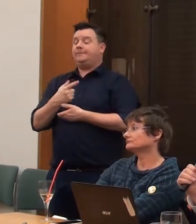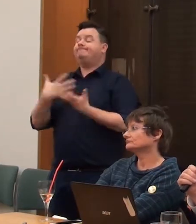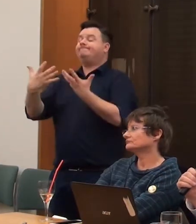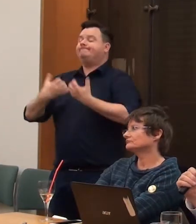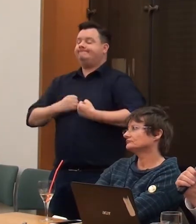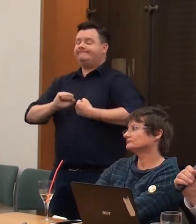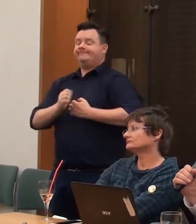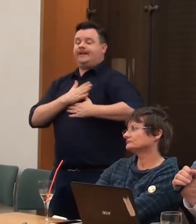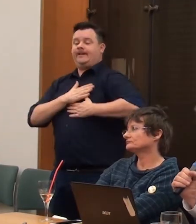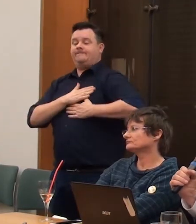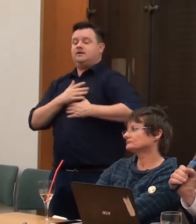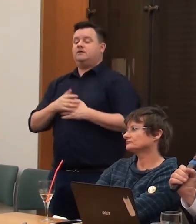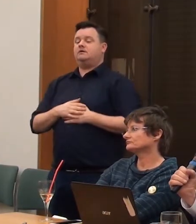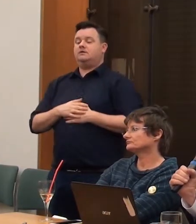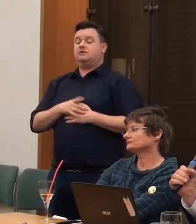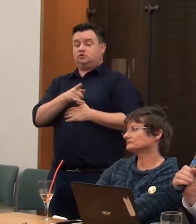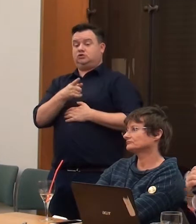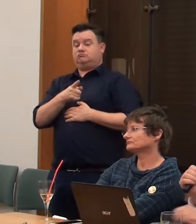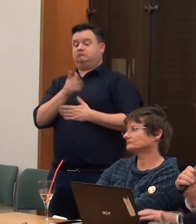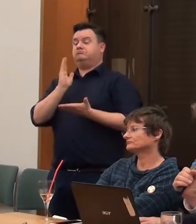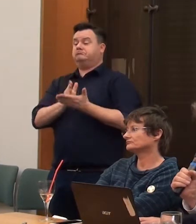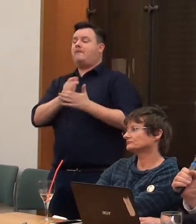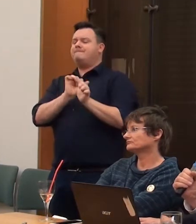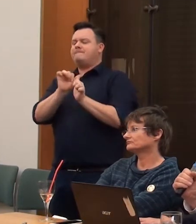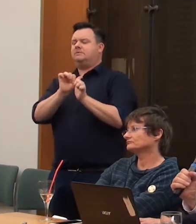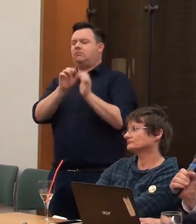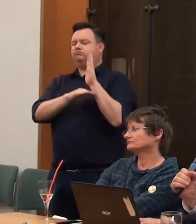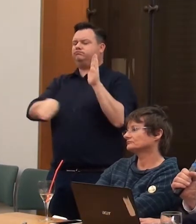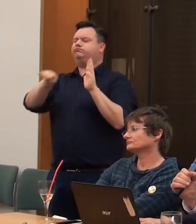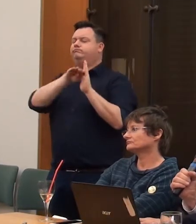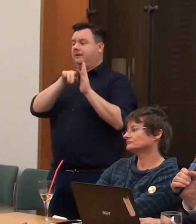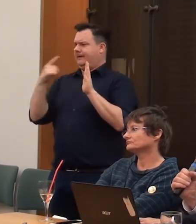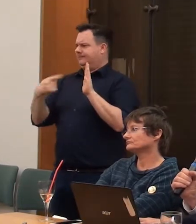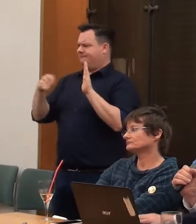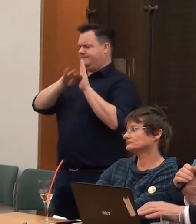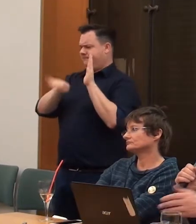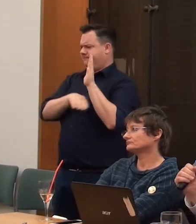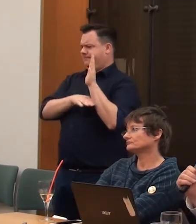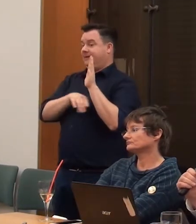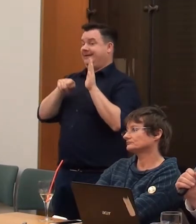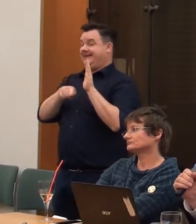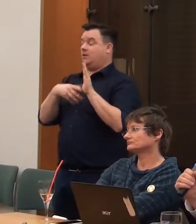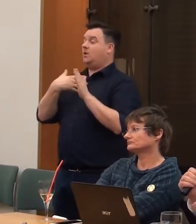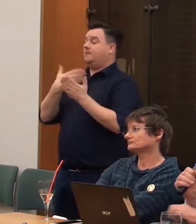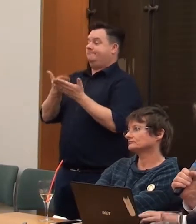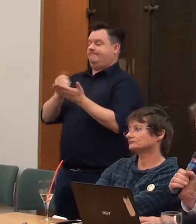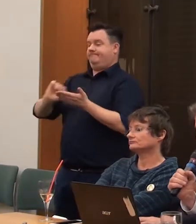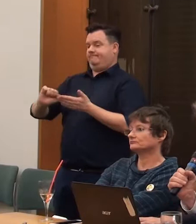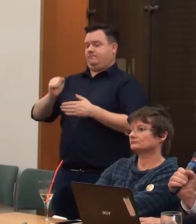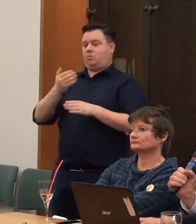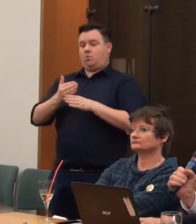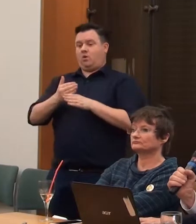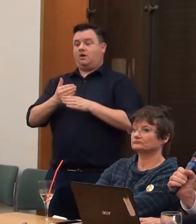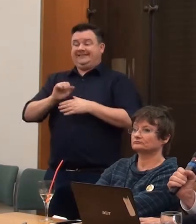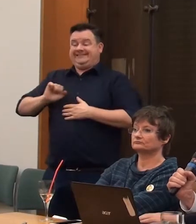pupil. She was actually better than him in some ways. He often claimed her work as his. And